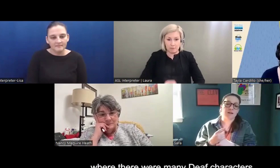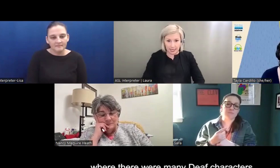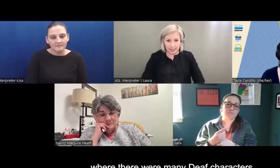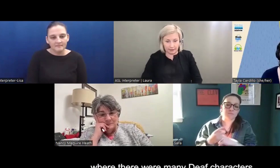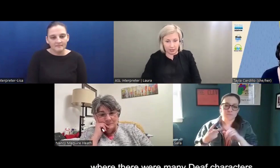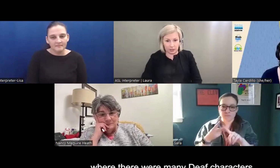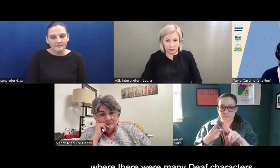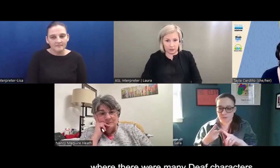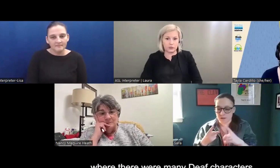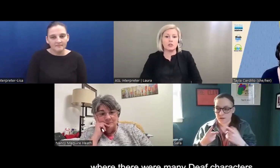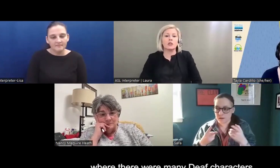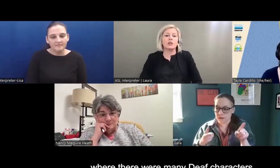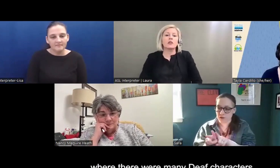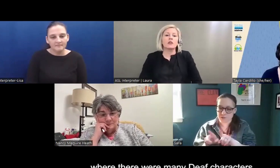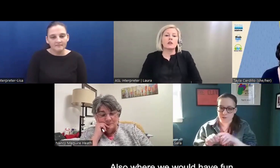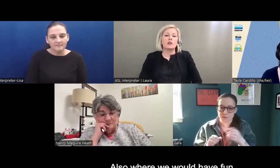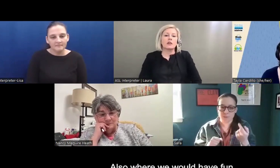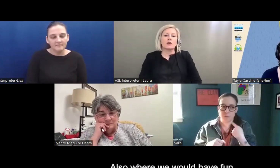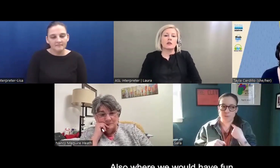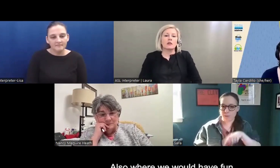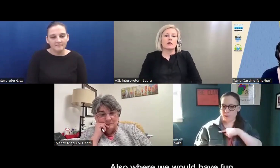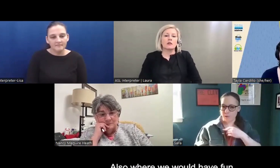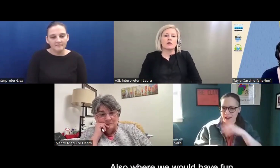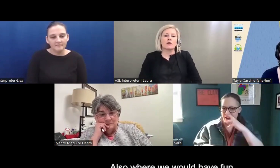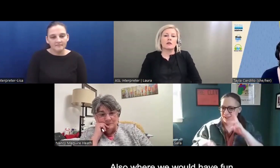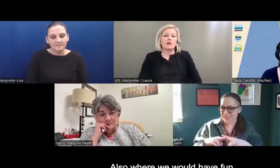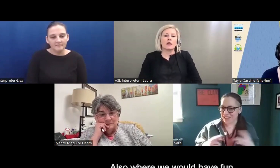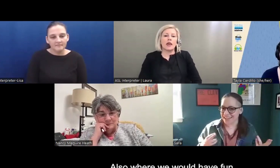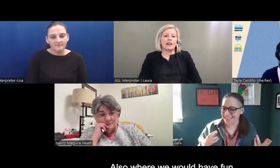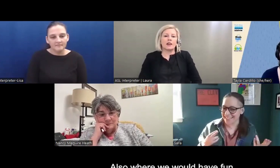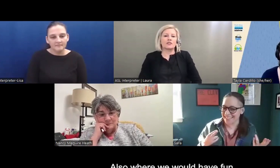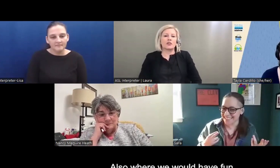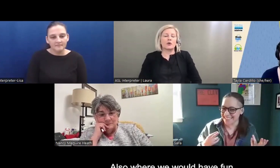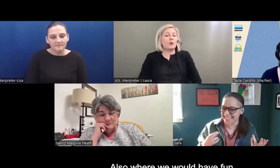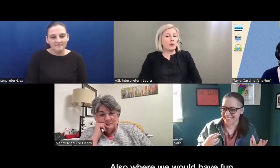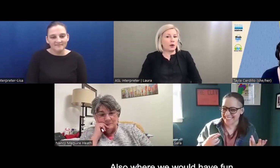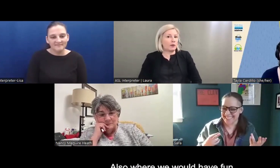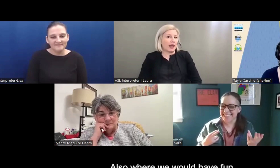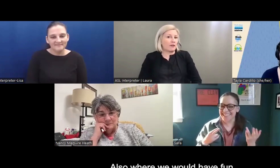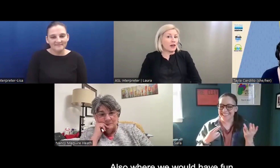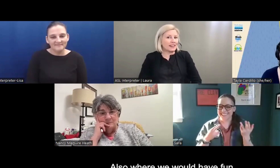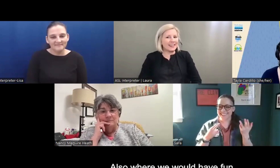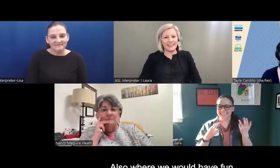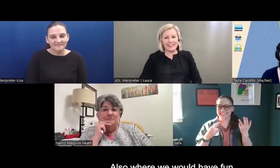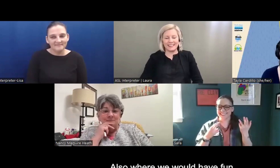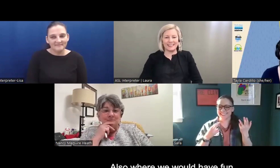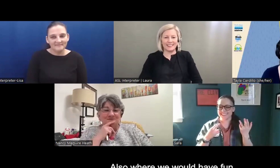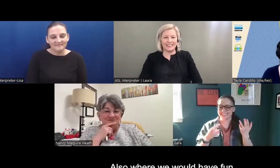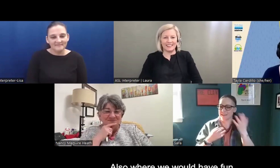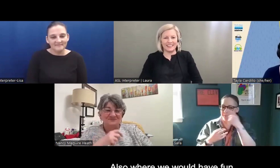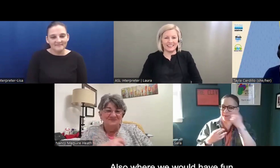many deaf characters and also where we would have fun